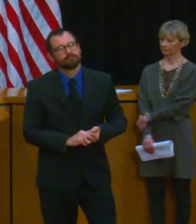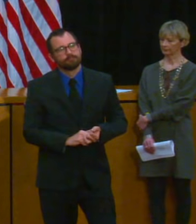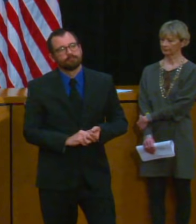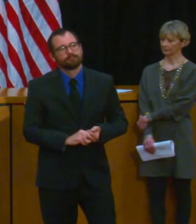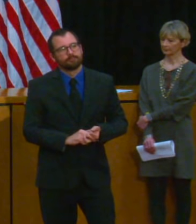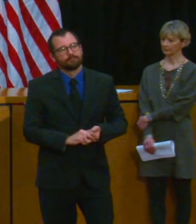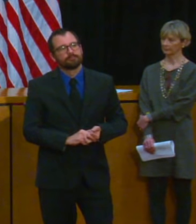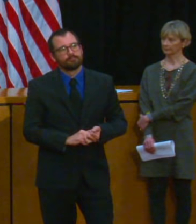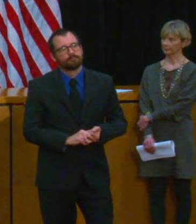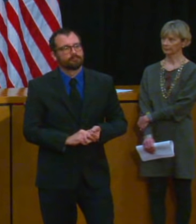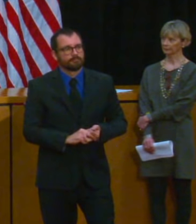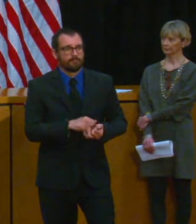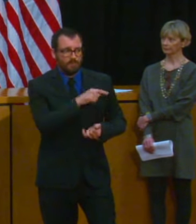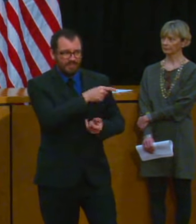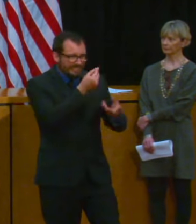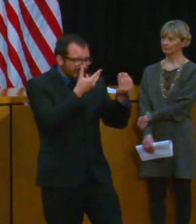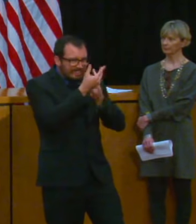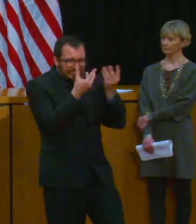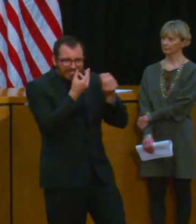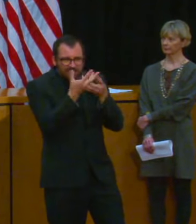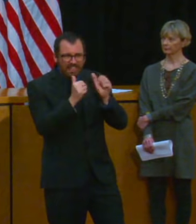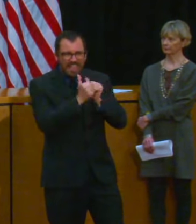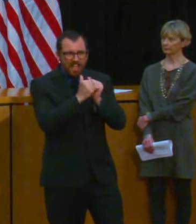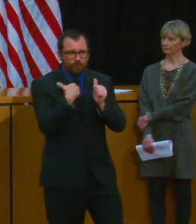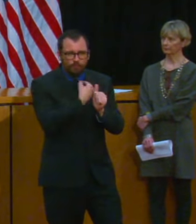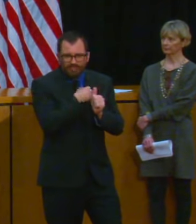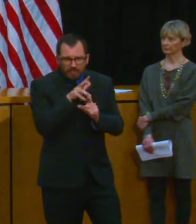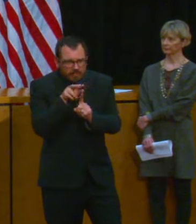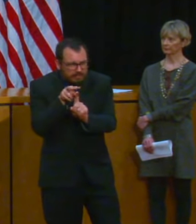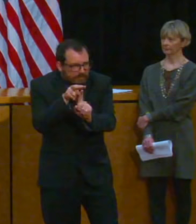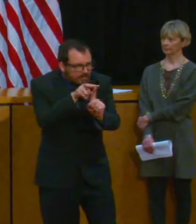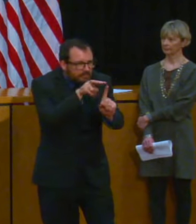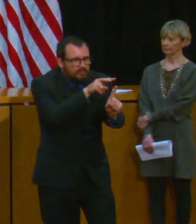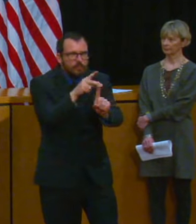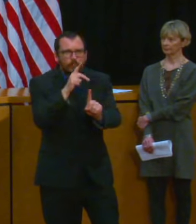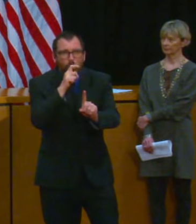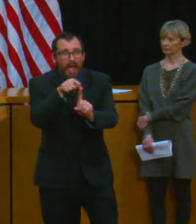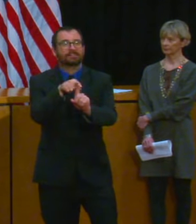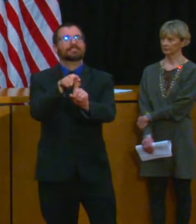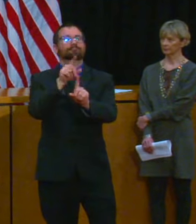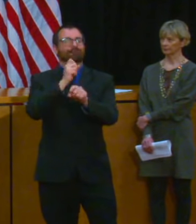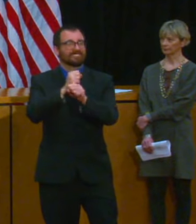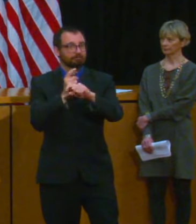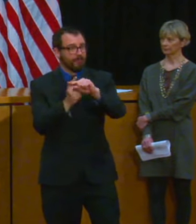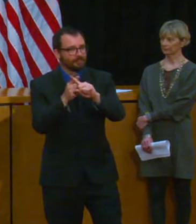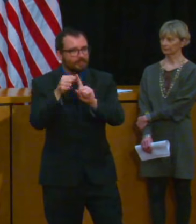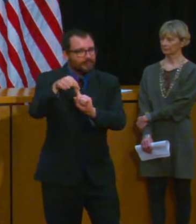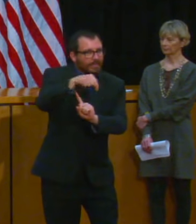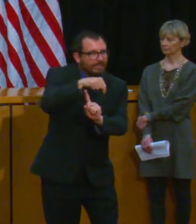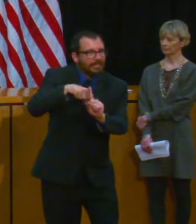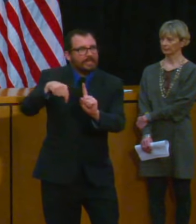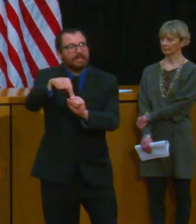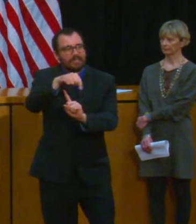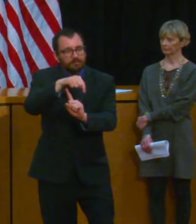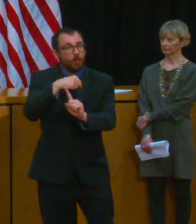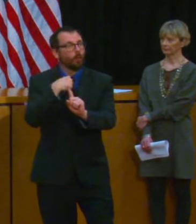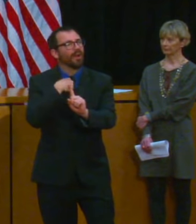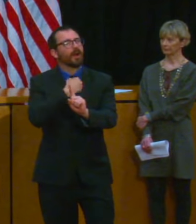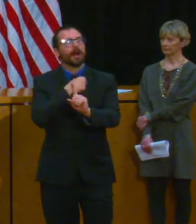support them in isolation make sure we connect to their close contacts and do what we can to support them as well